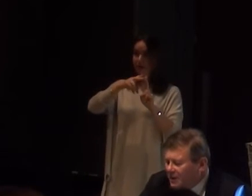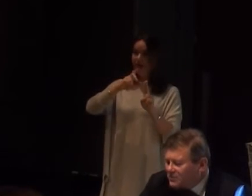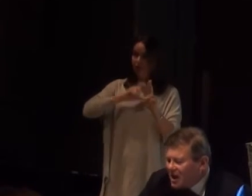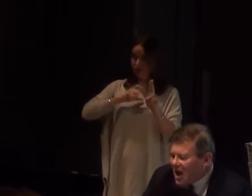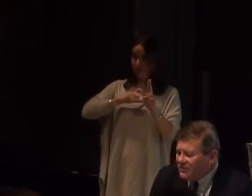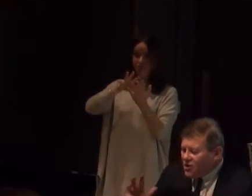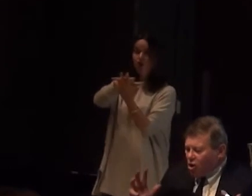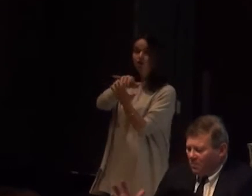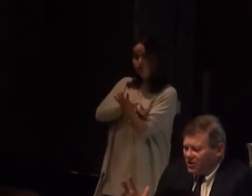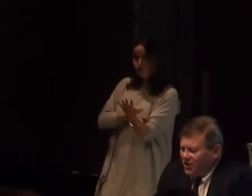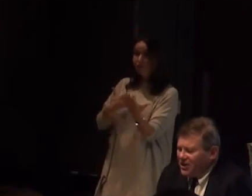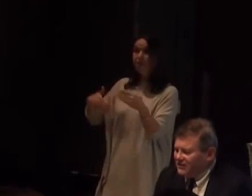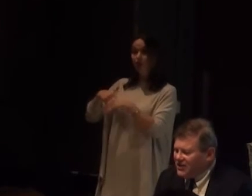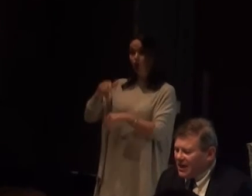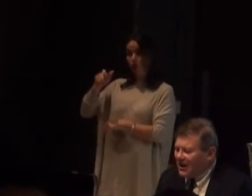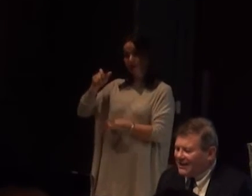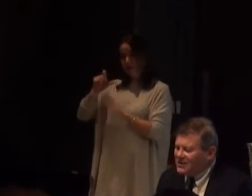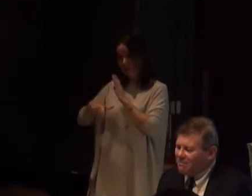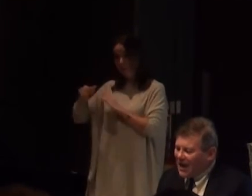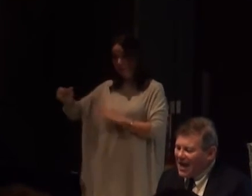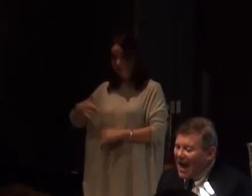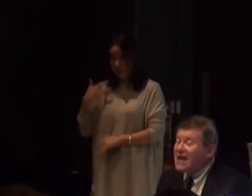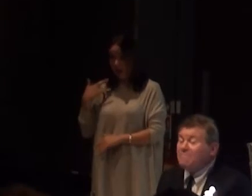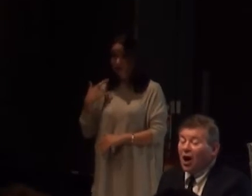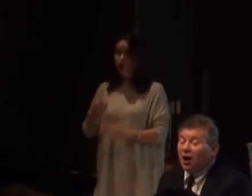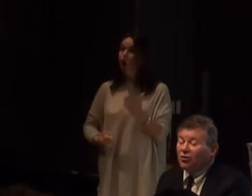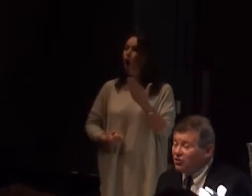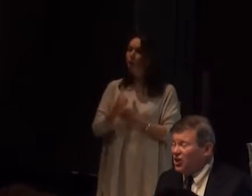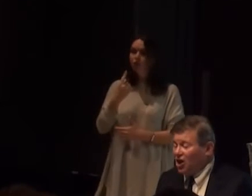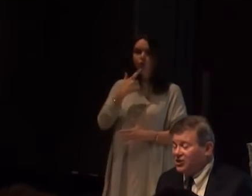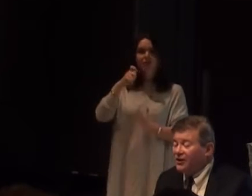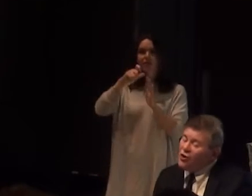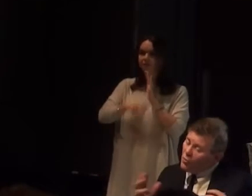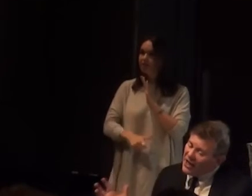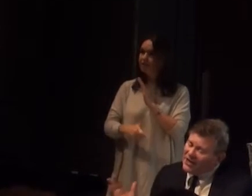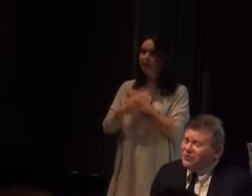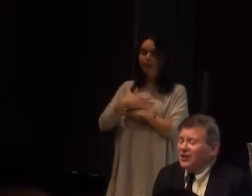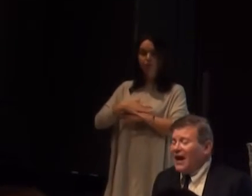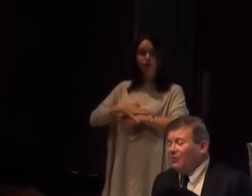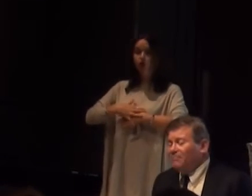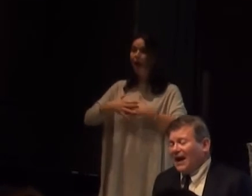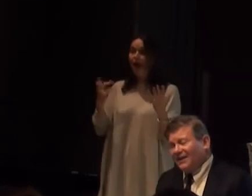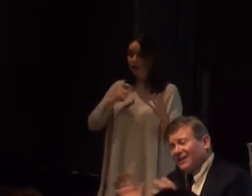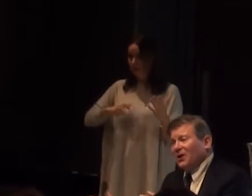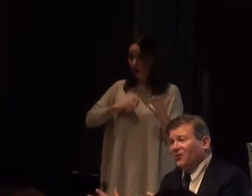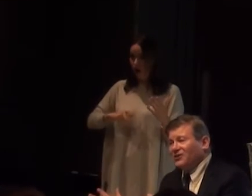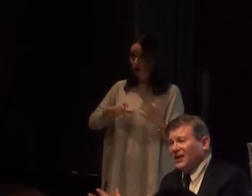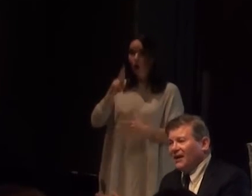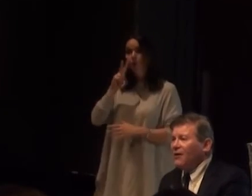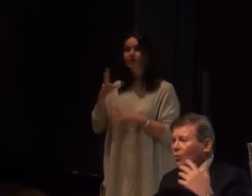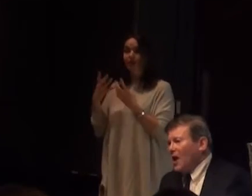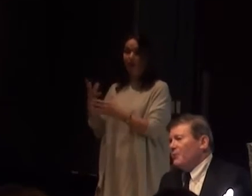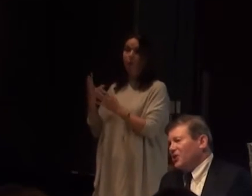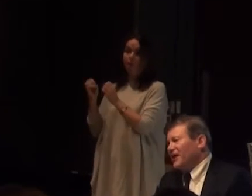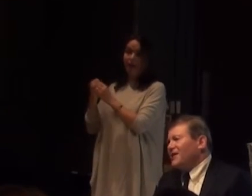disabled people's lives. Opportunities for disabled actors to play any part. Cross-casting. We're getting used to that with black ethnic minority